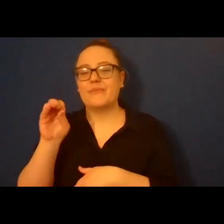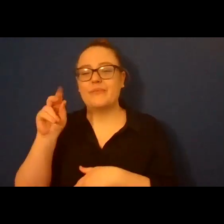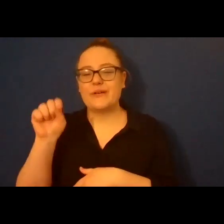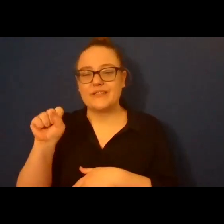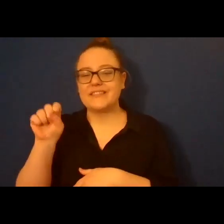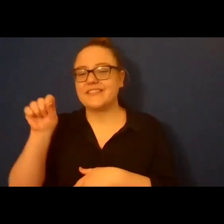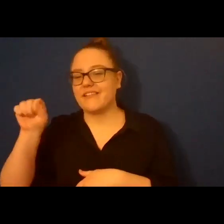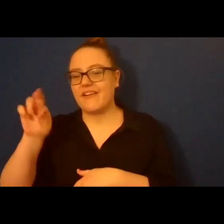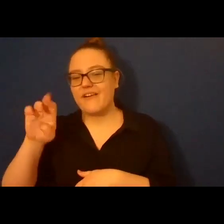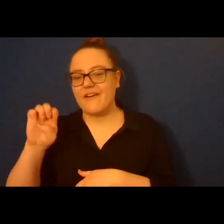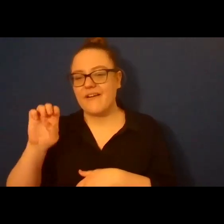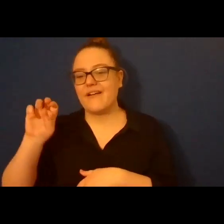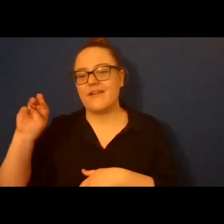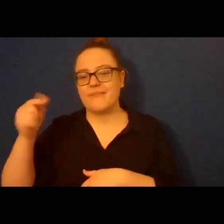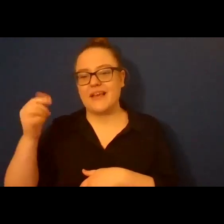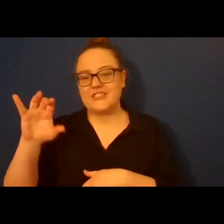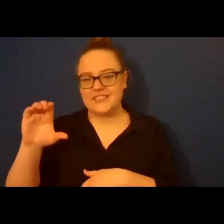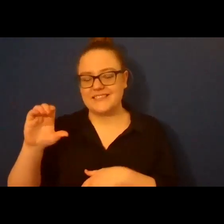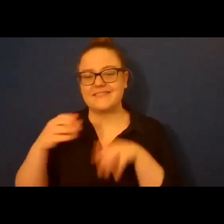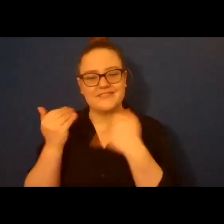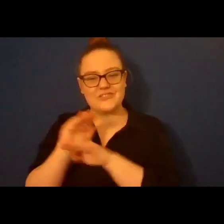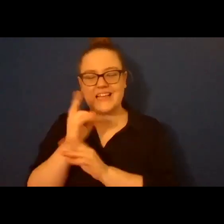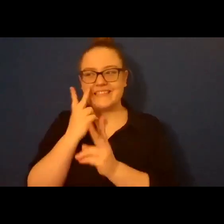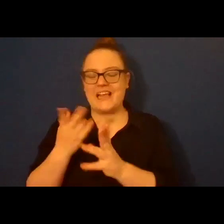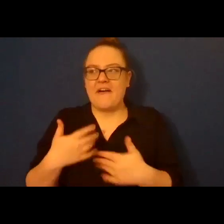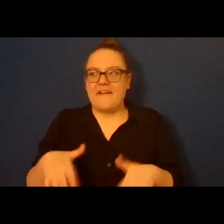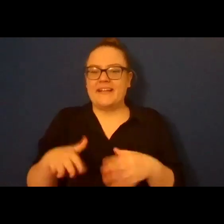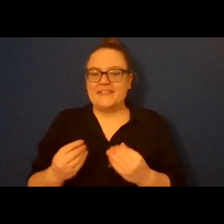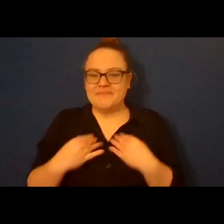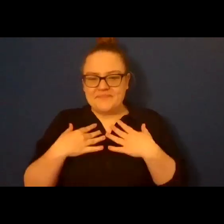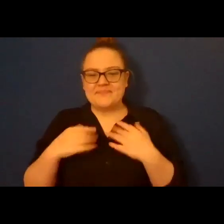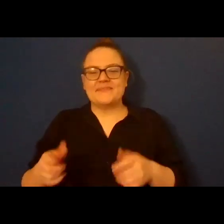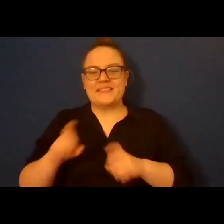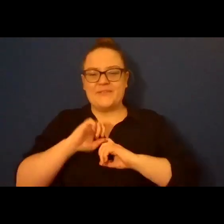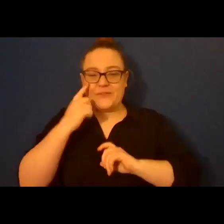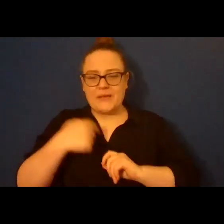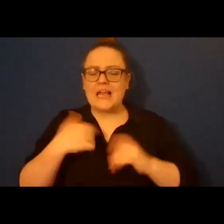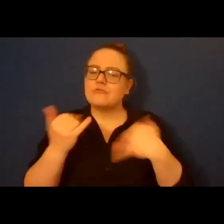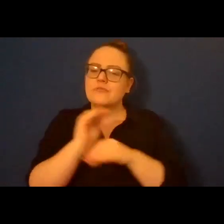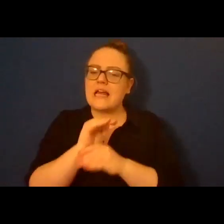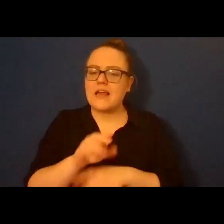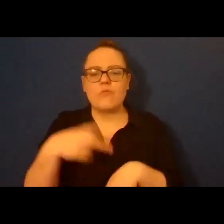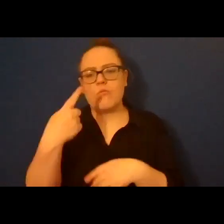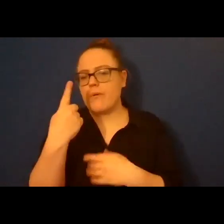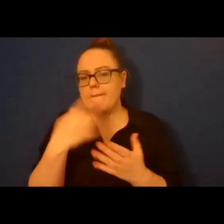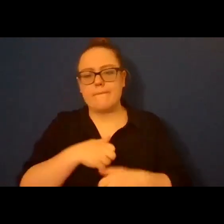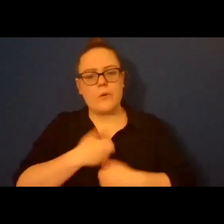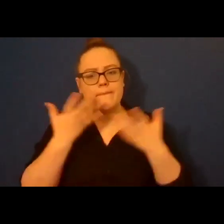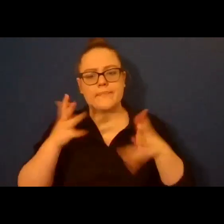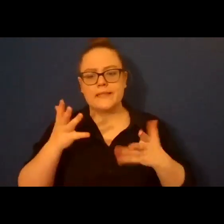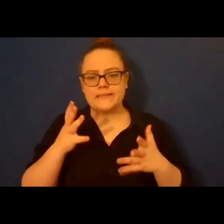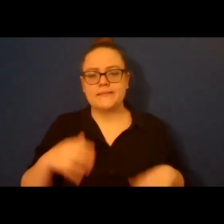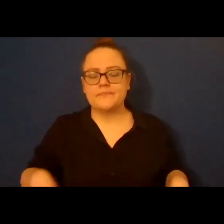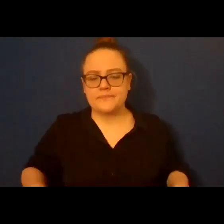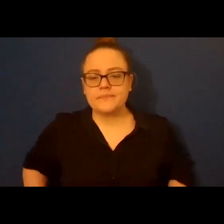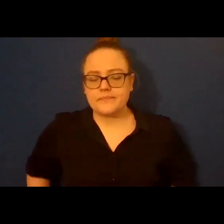um giving me that tonight which was a gift. Um I'm just gonna read one poem uh and then uh and then I'll uh